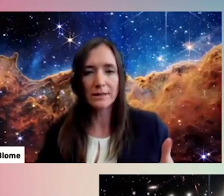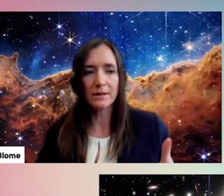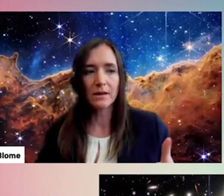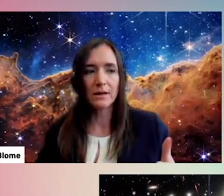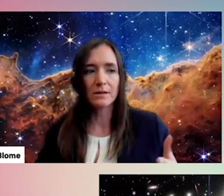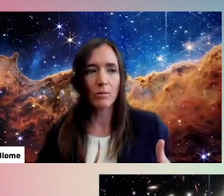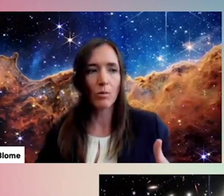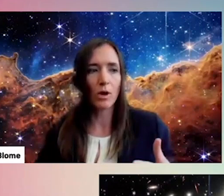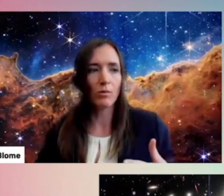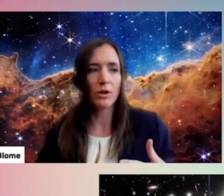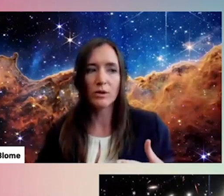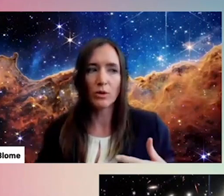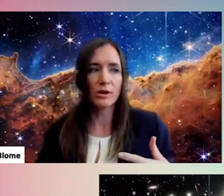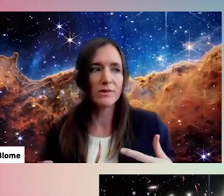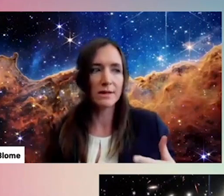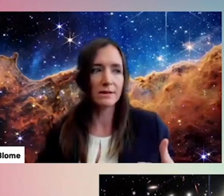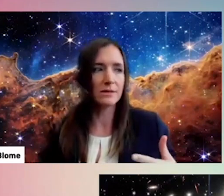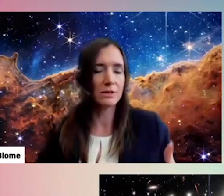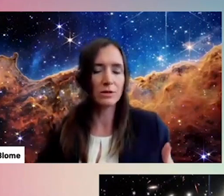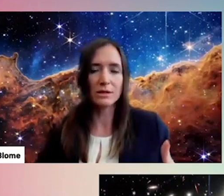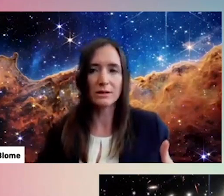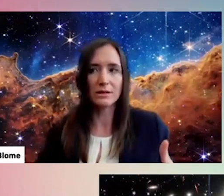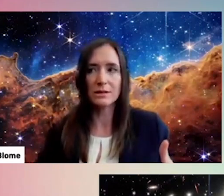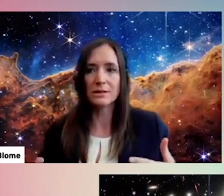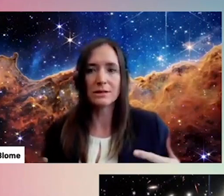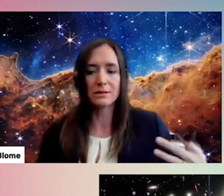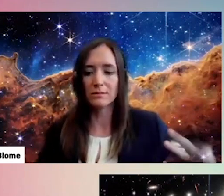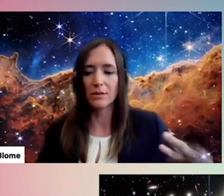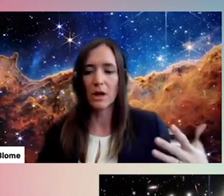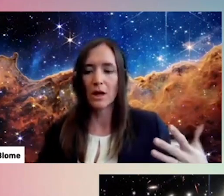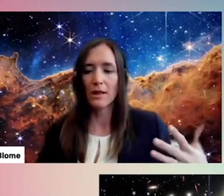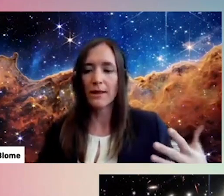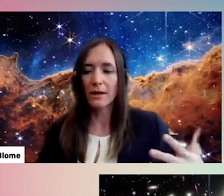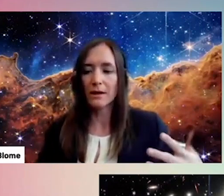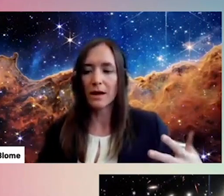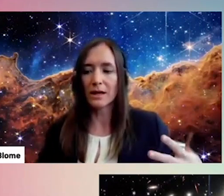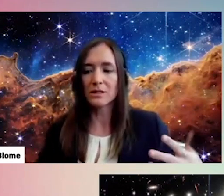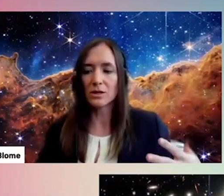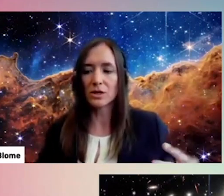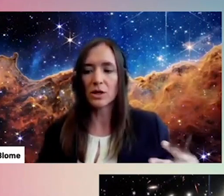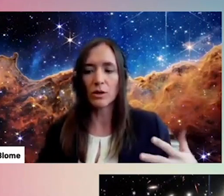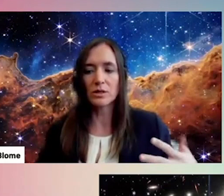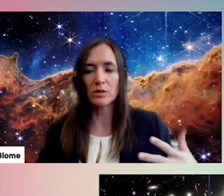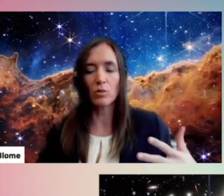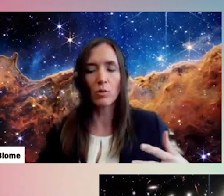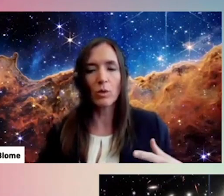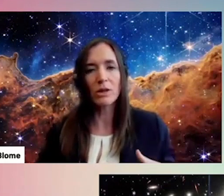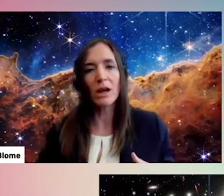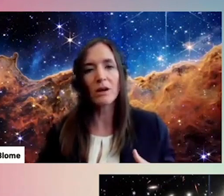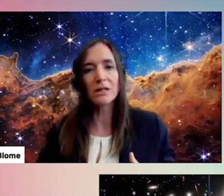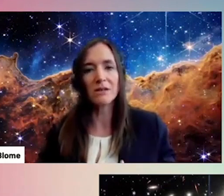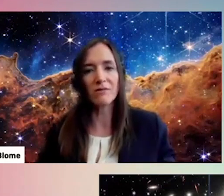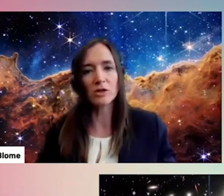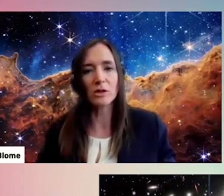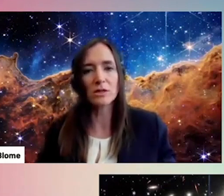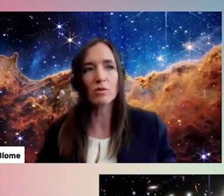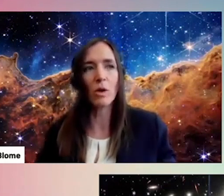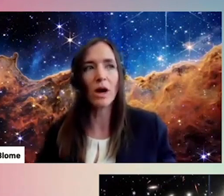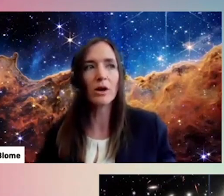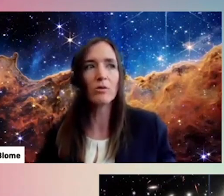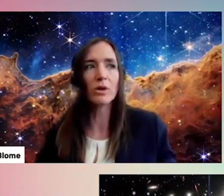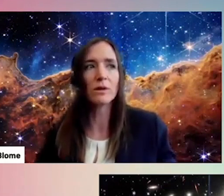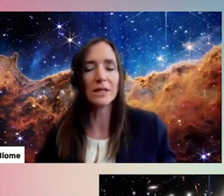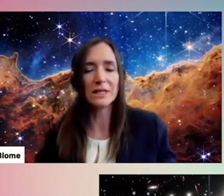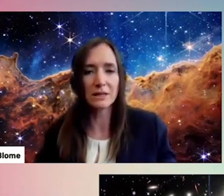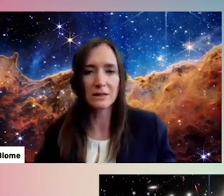oriented someone with a brief sentence, two sentences, then I can start to go into what are the areas of interest?